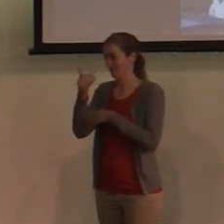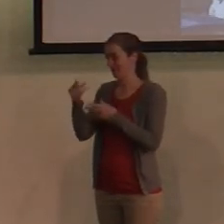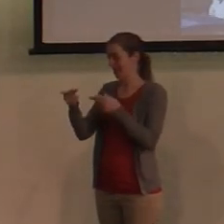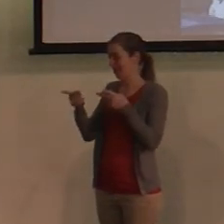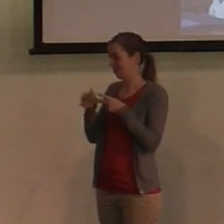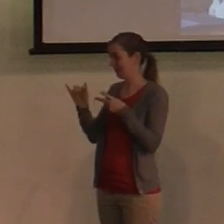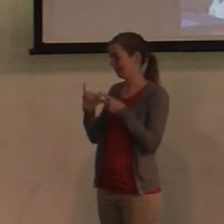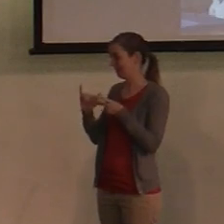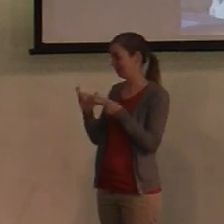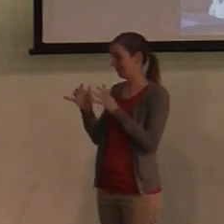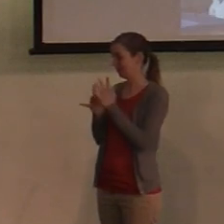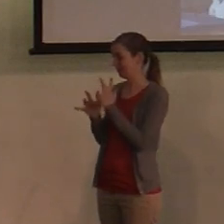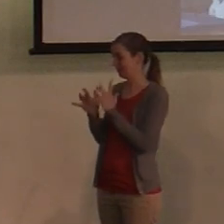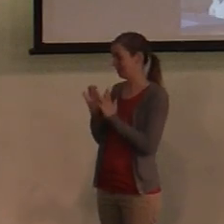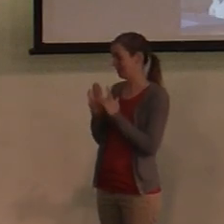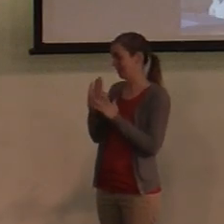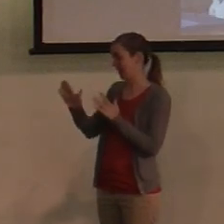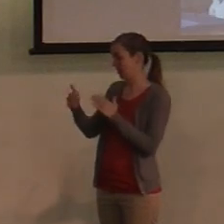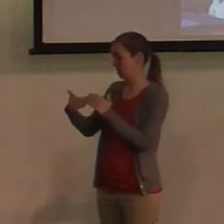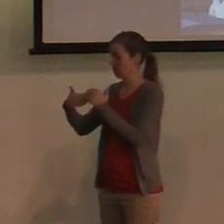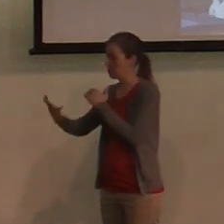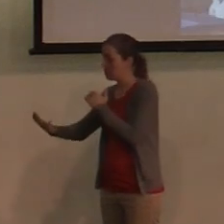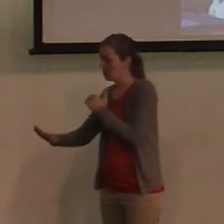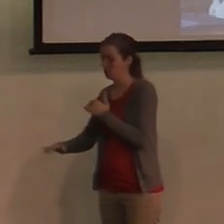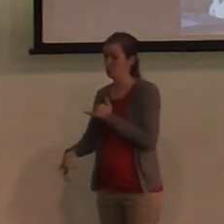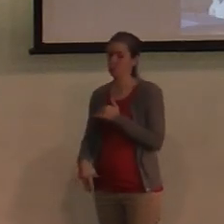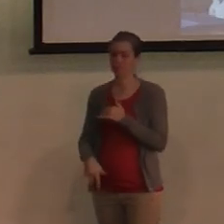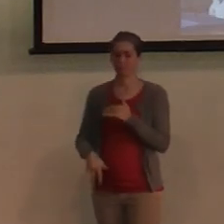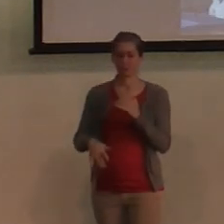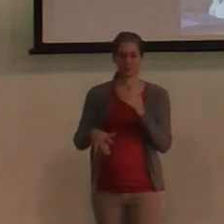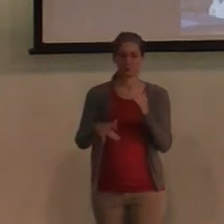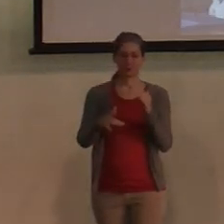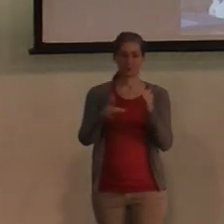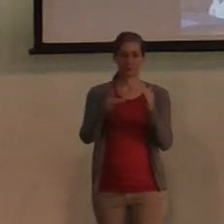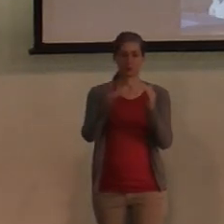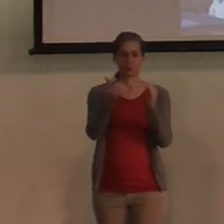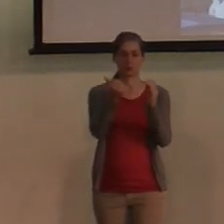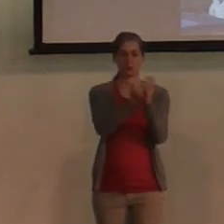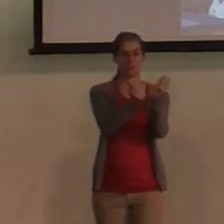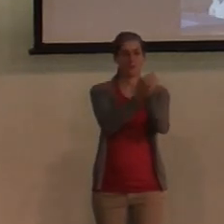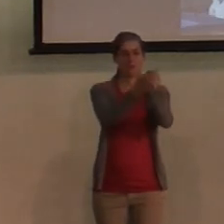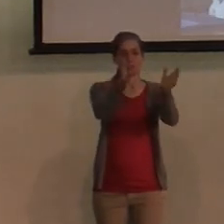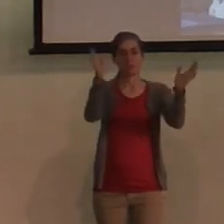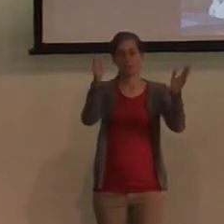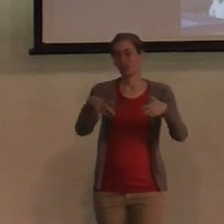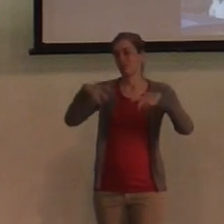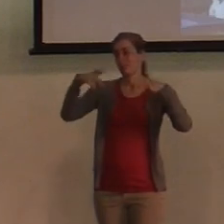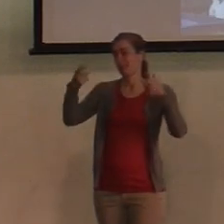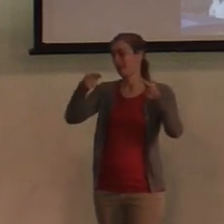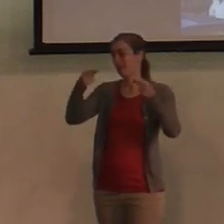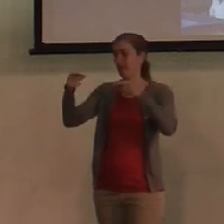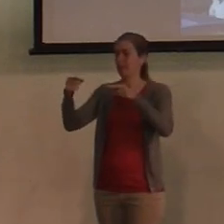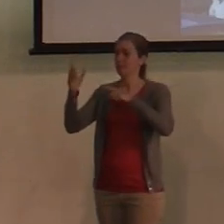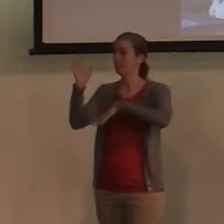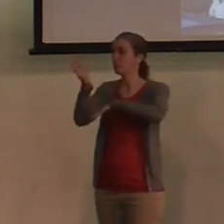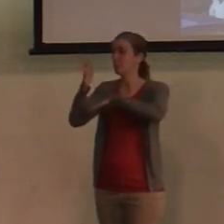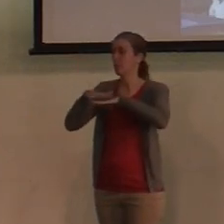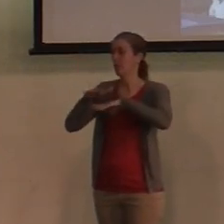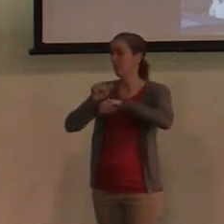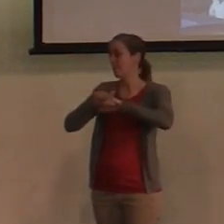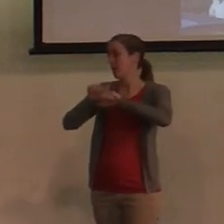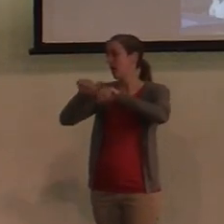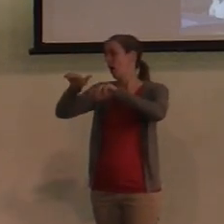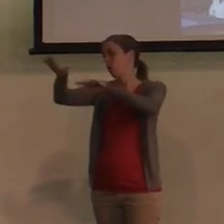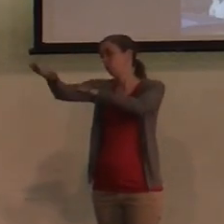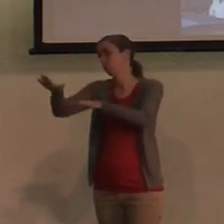where the birth of Jesus took place, or where the crucifixion took place, or some major event like the Sermon on the Mount, or